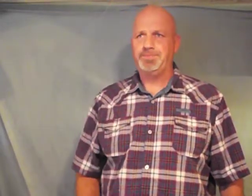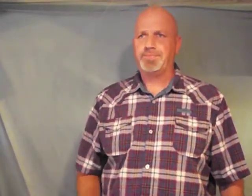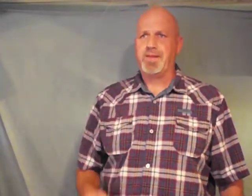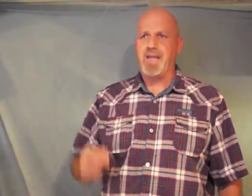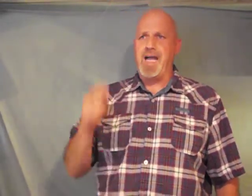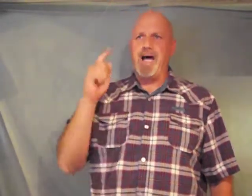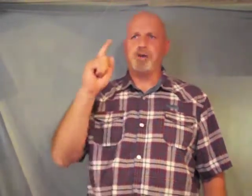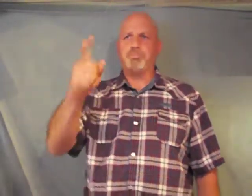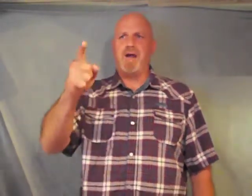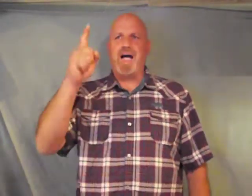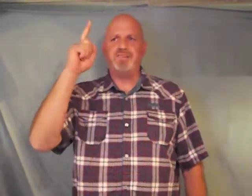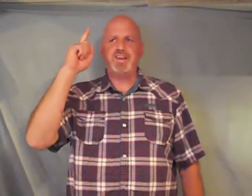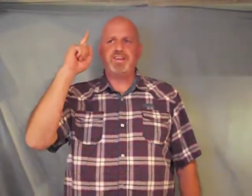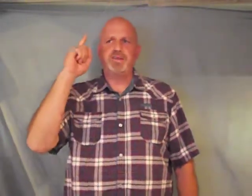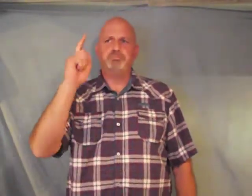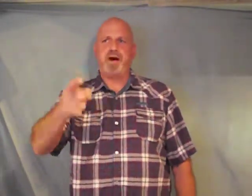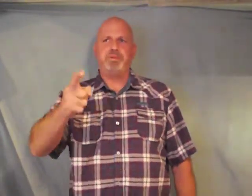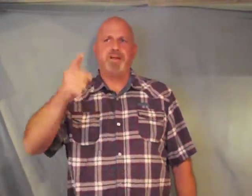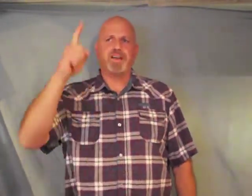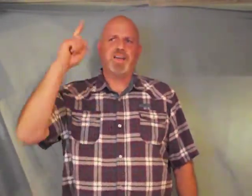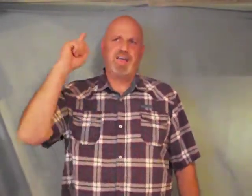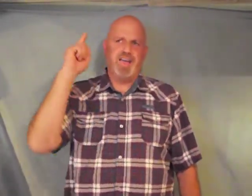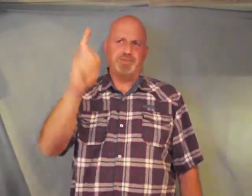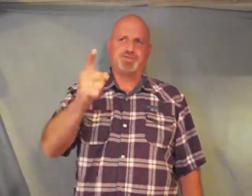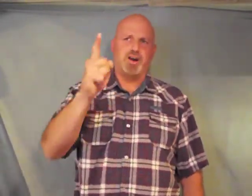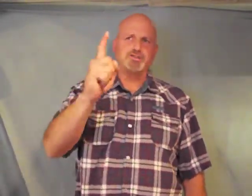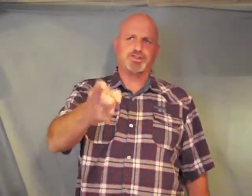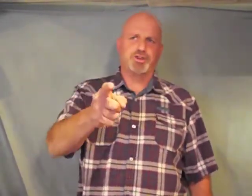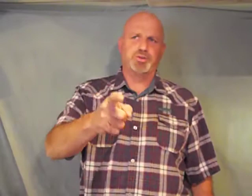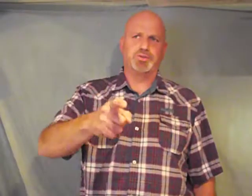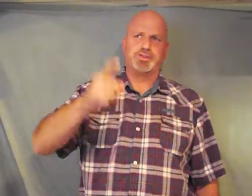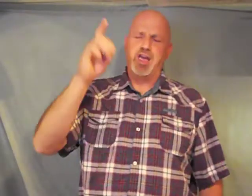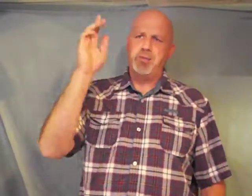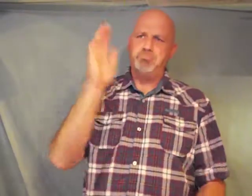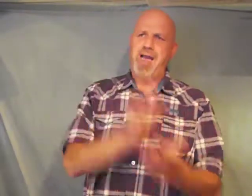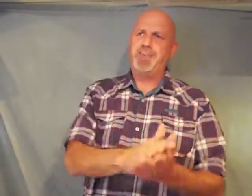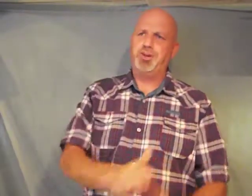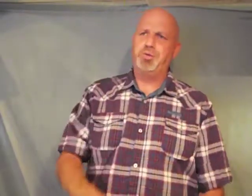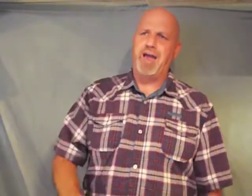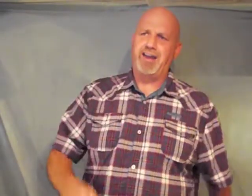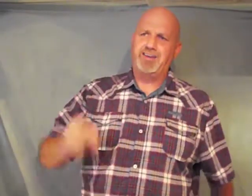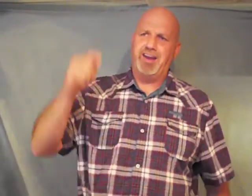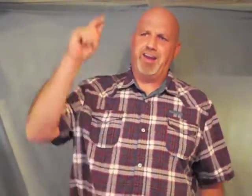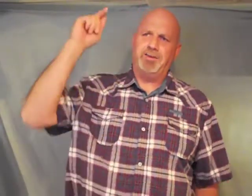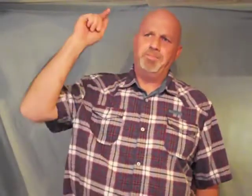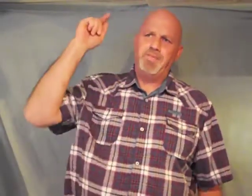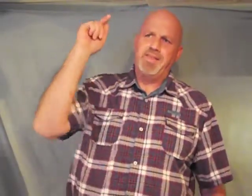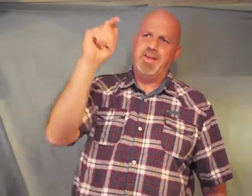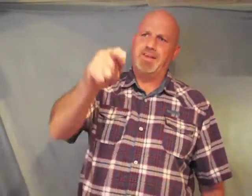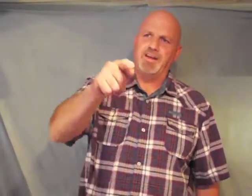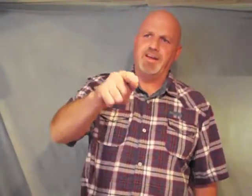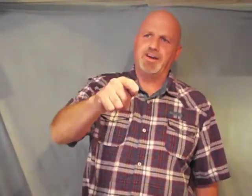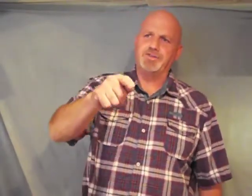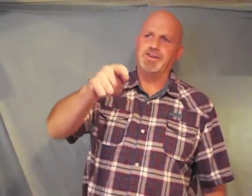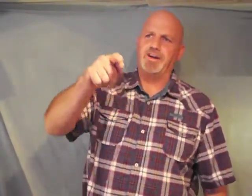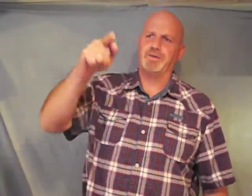our private public and church schools Matthew 19 then the little children